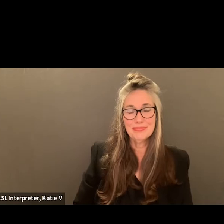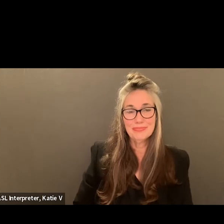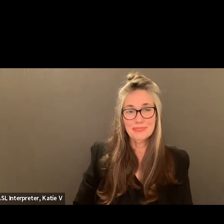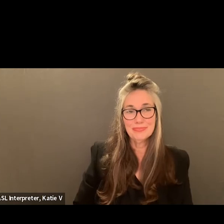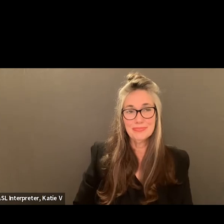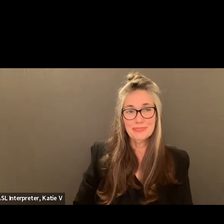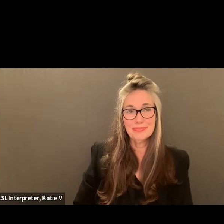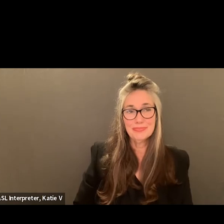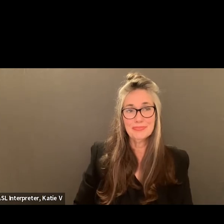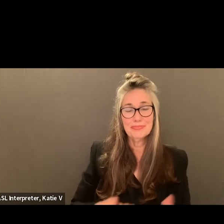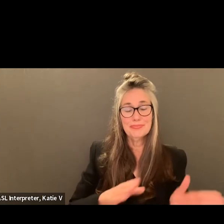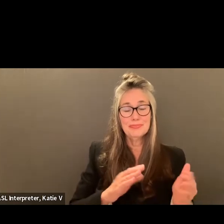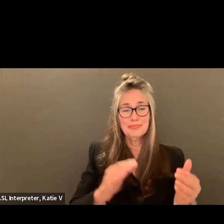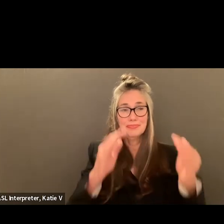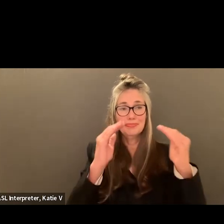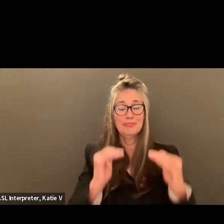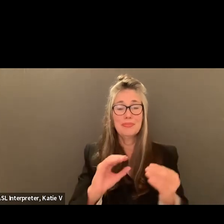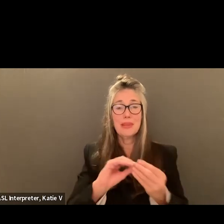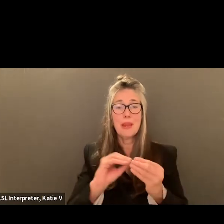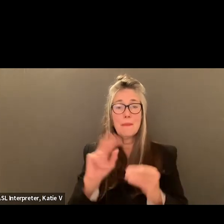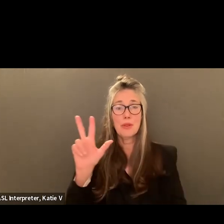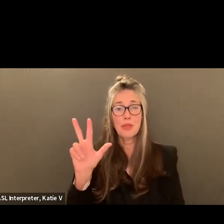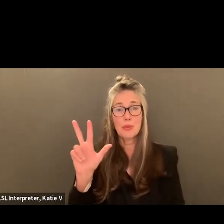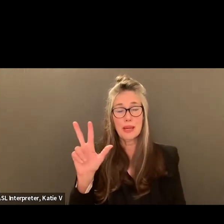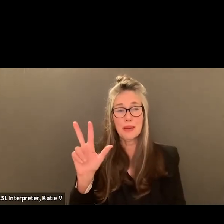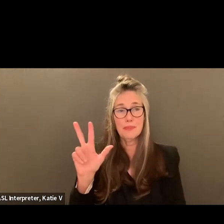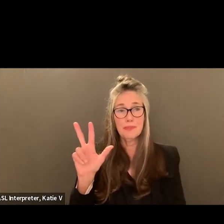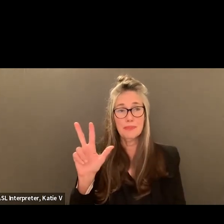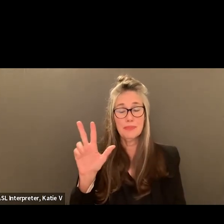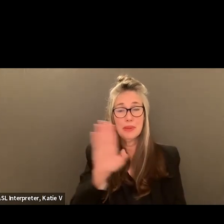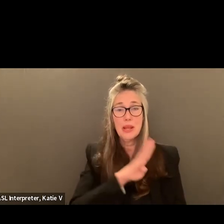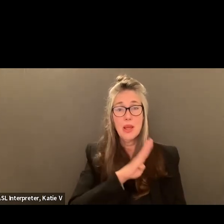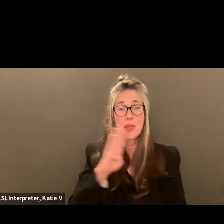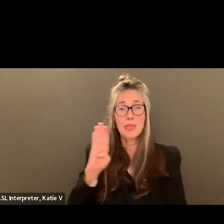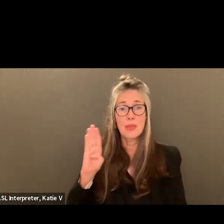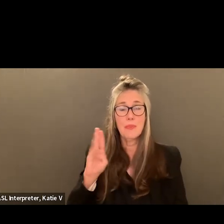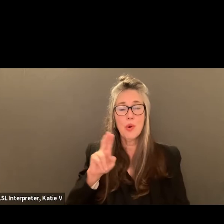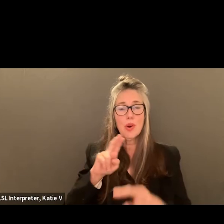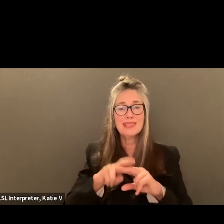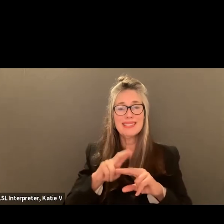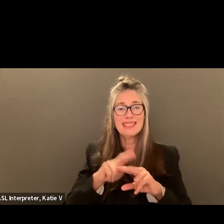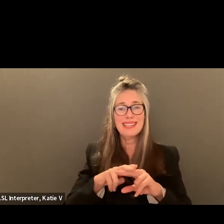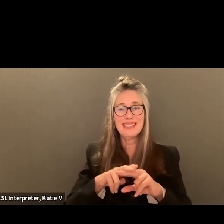Okay. We will go to item number three. Filling the board seat vacancy.